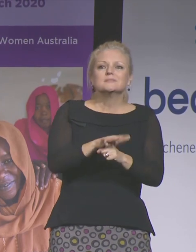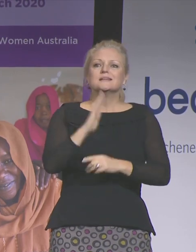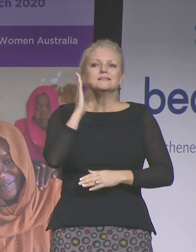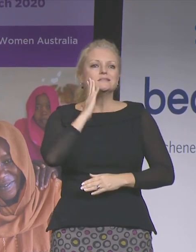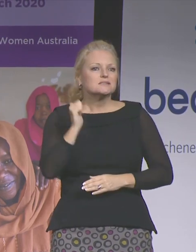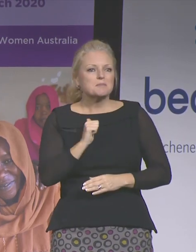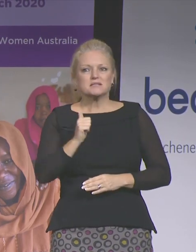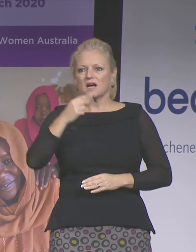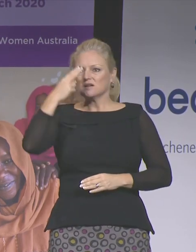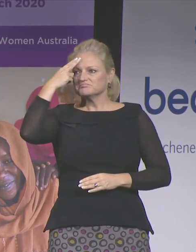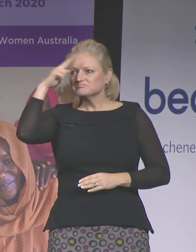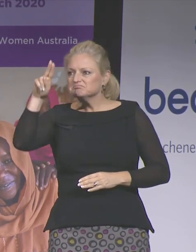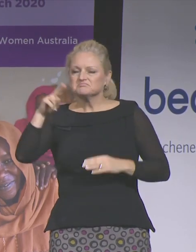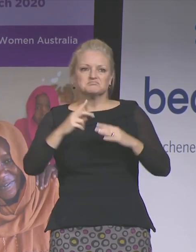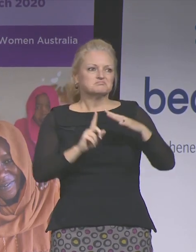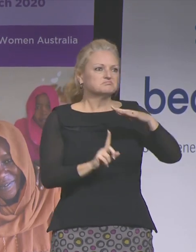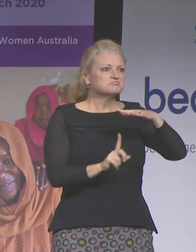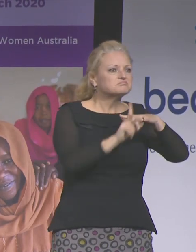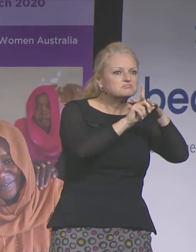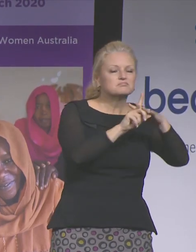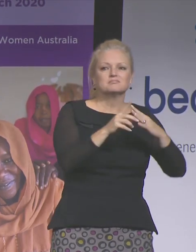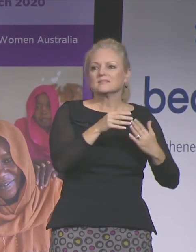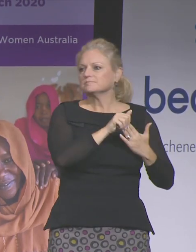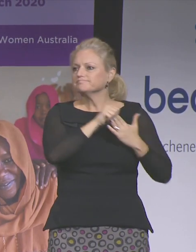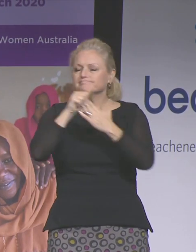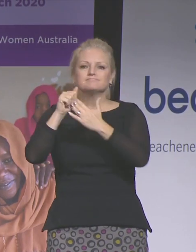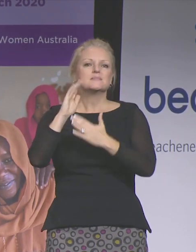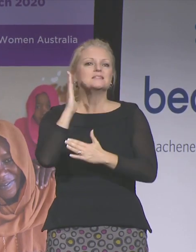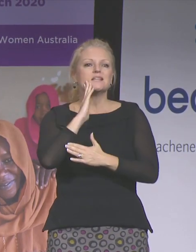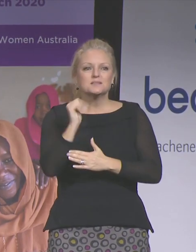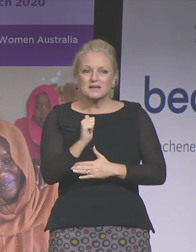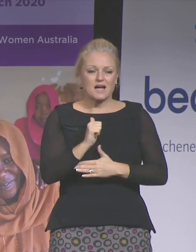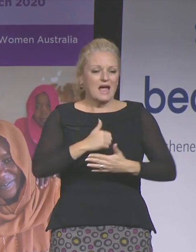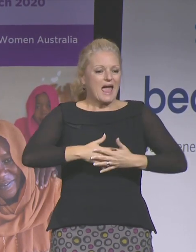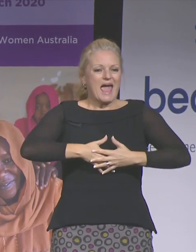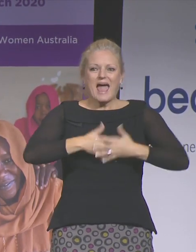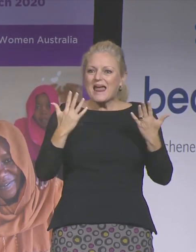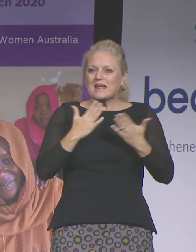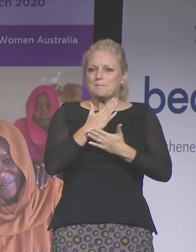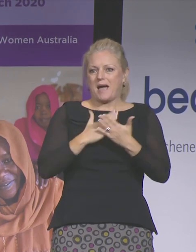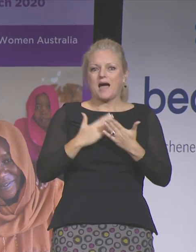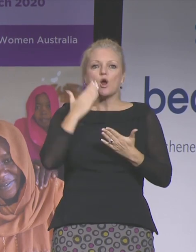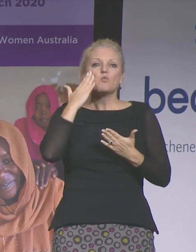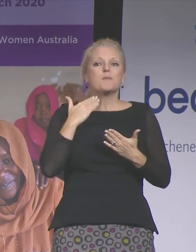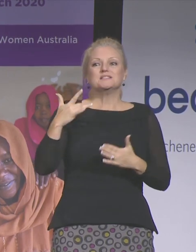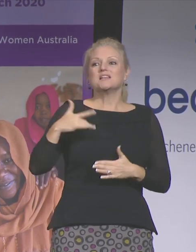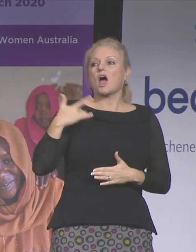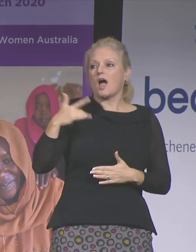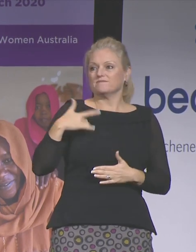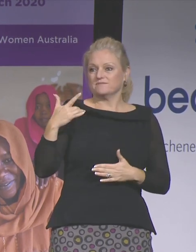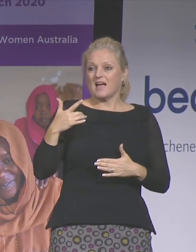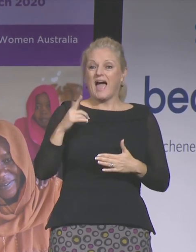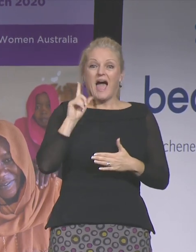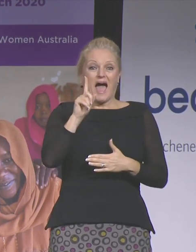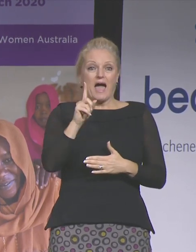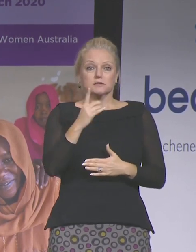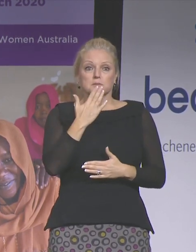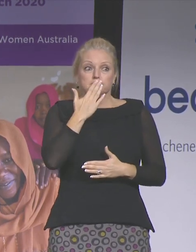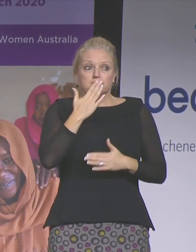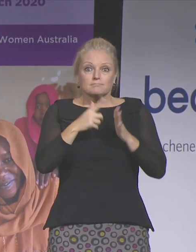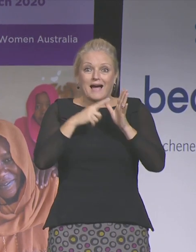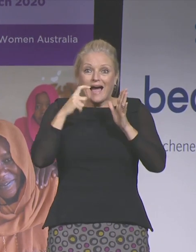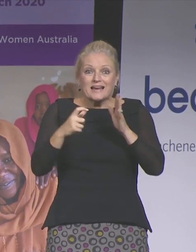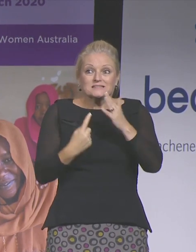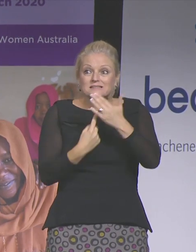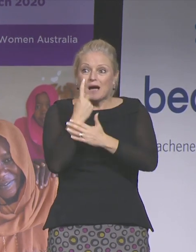operates systematically in all spheres of women's lives and is by no means accidental. Discrimination is